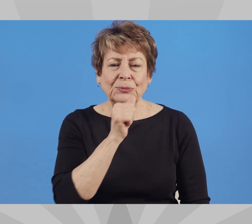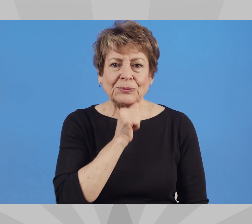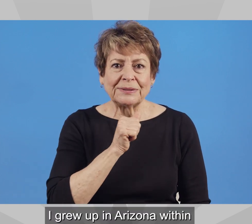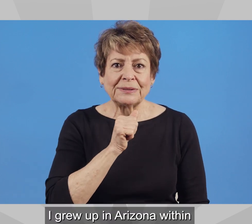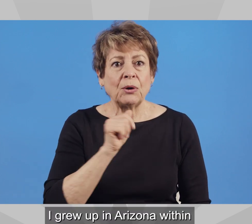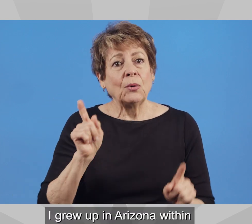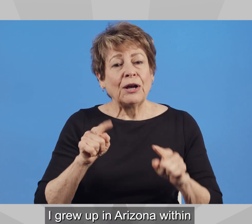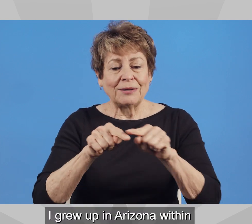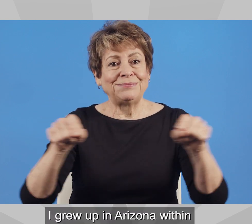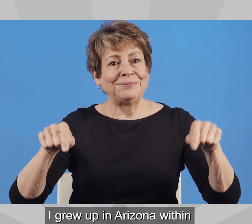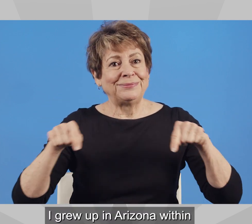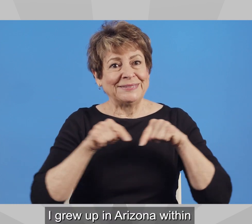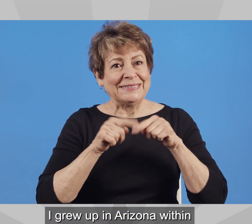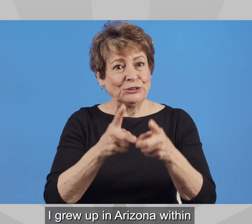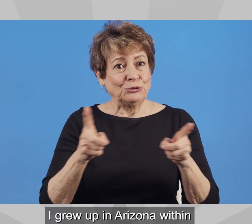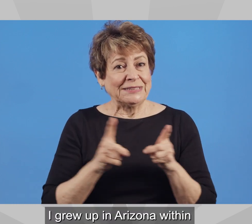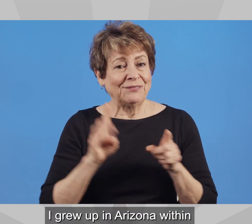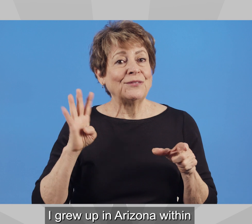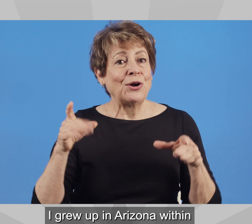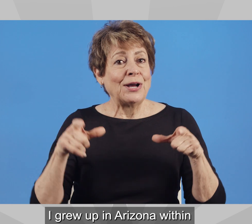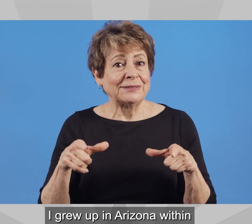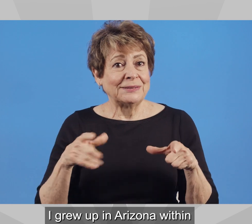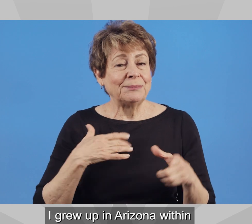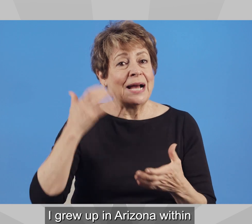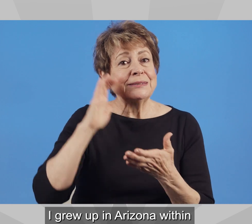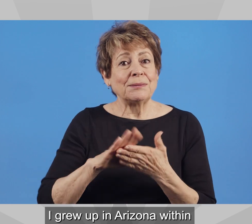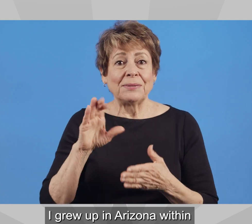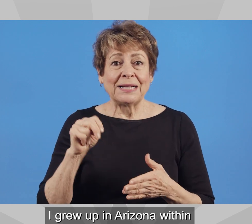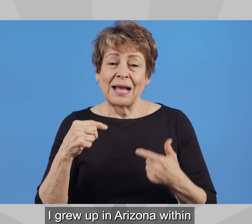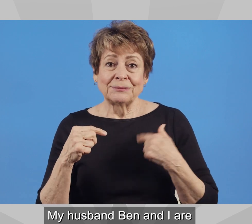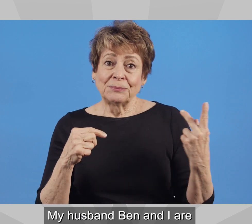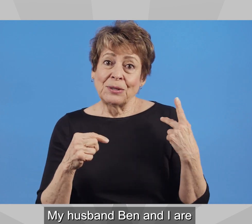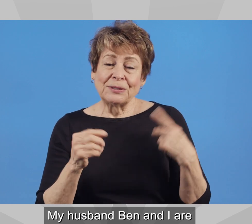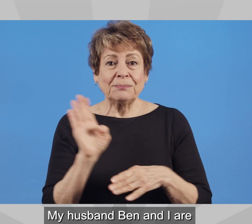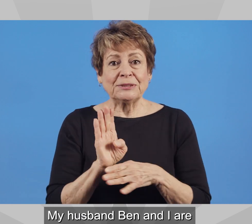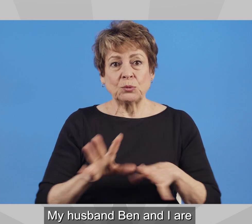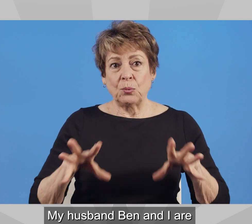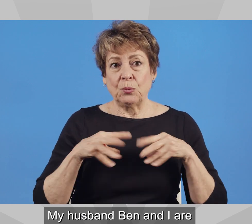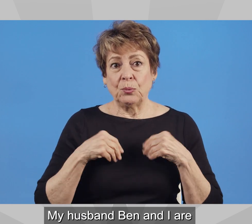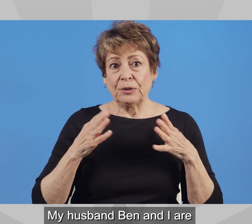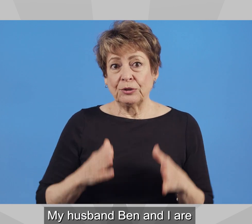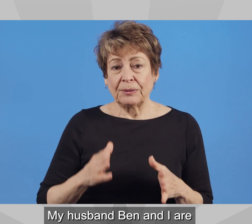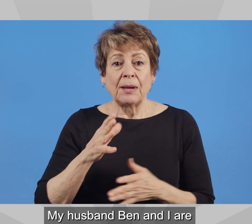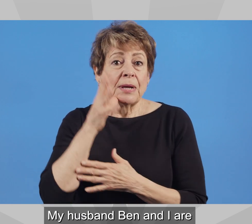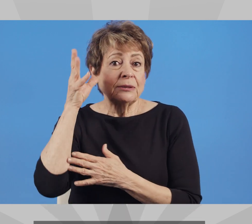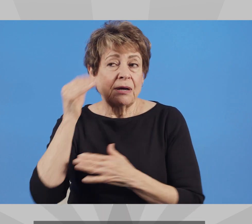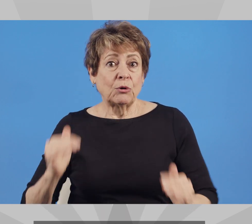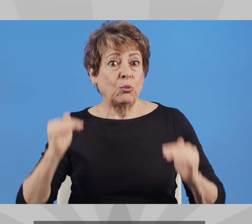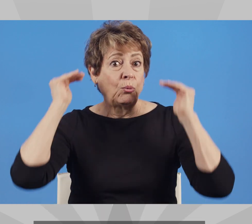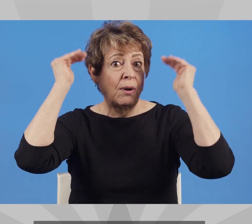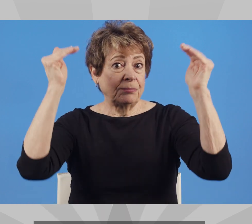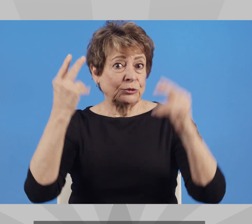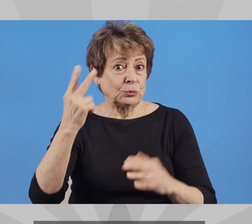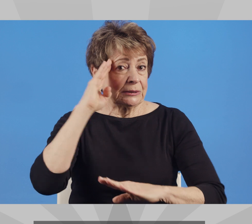I grew up in Arizona, within the boundaries of LD4. My husband Ben and I are small business owners and